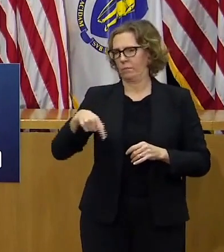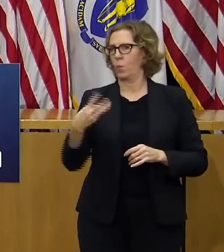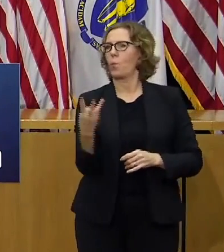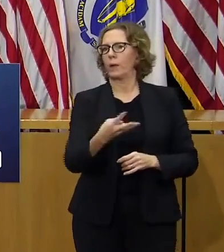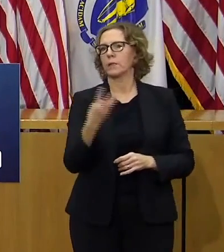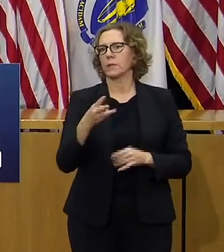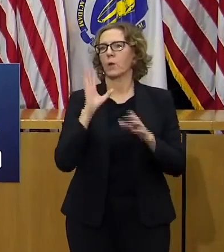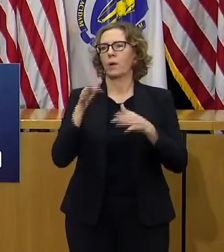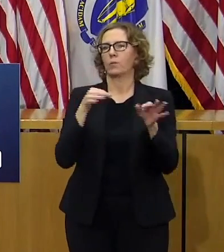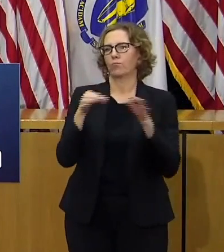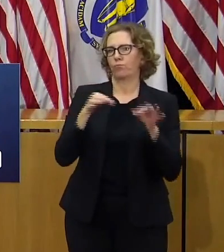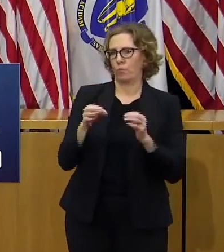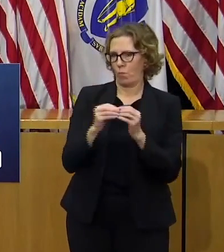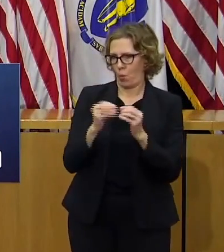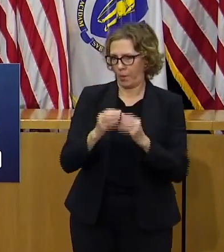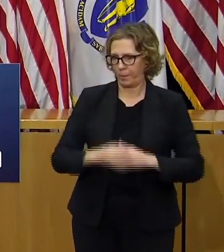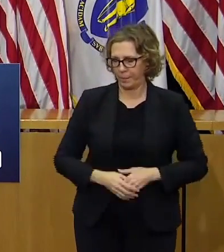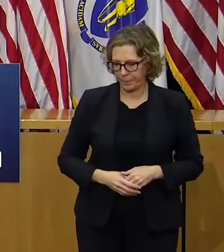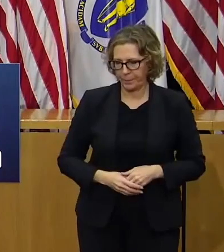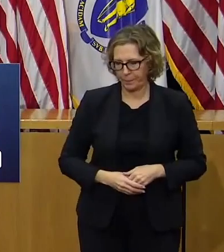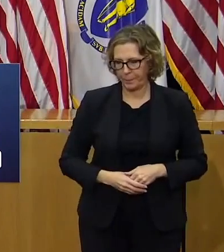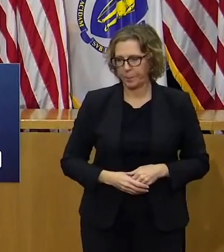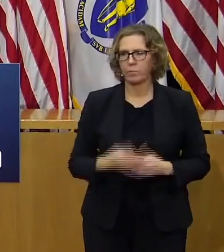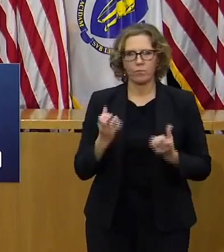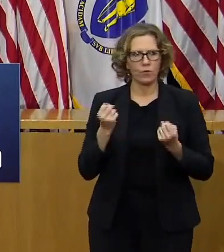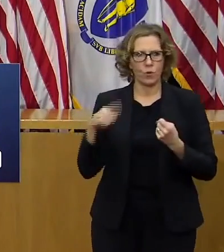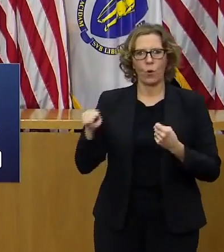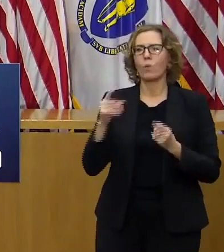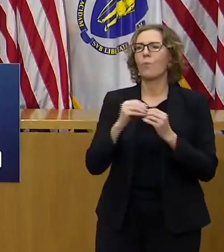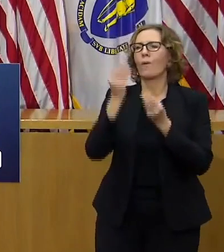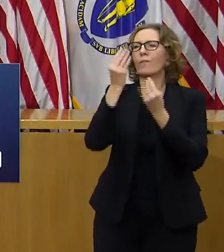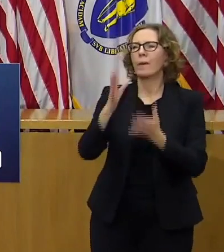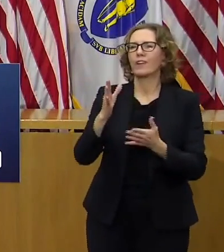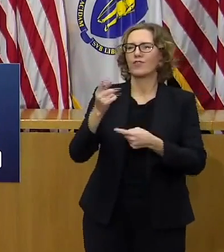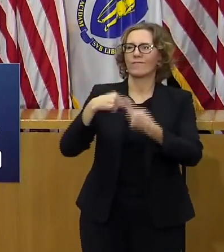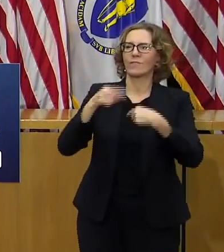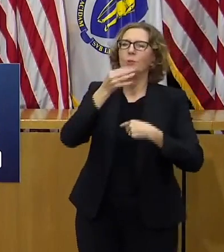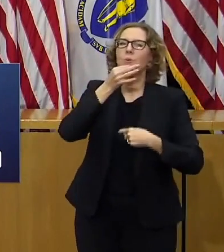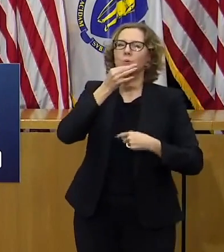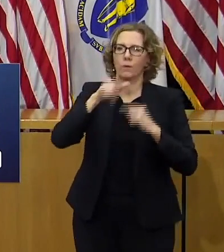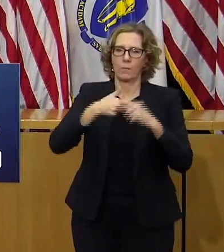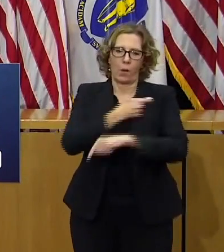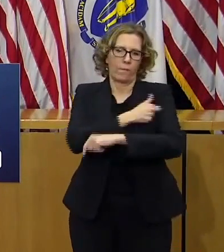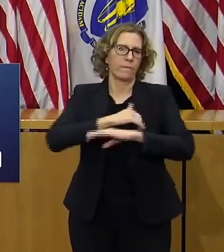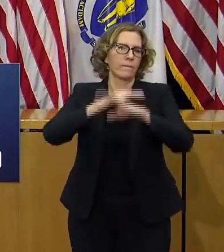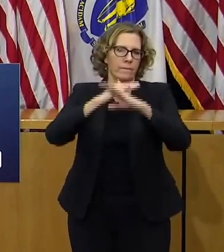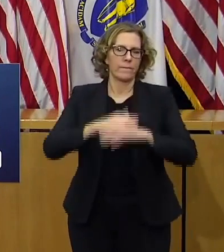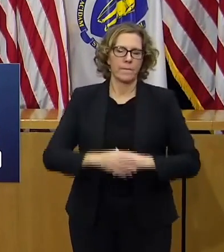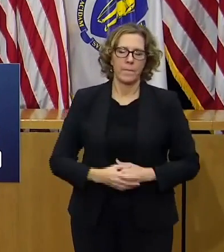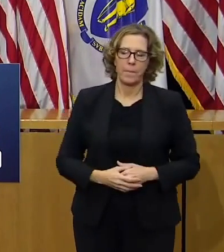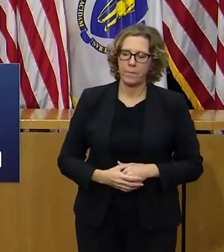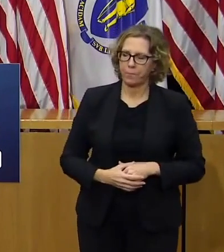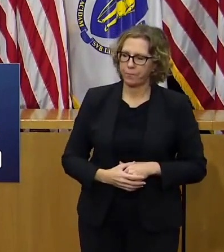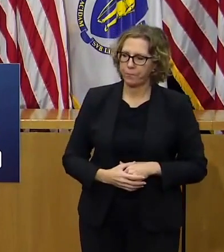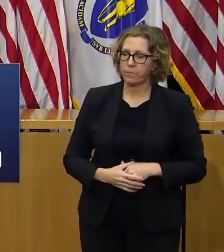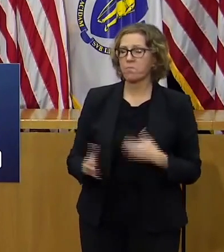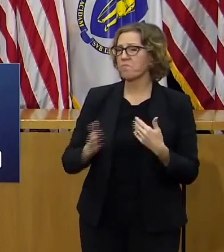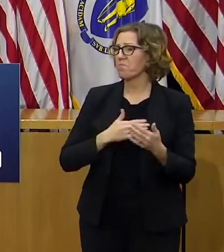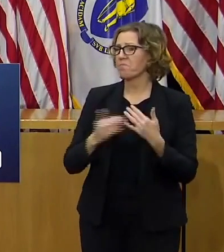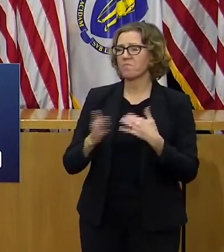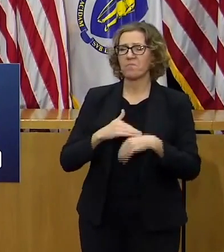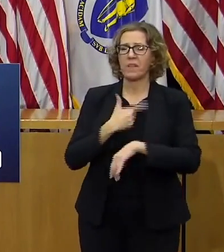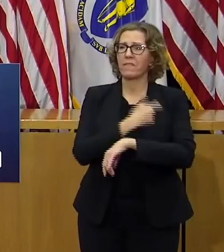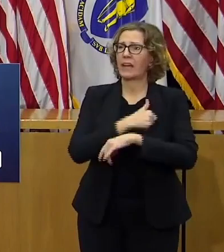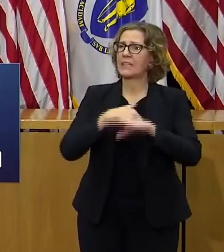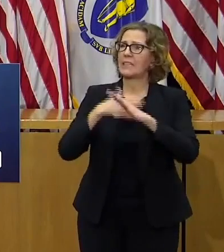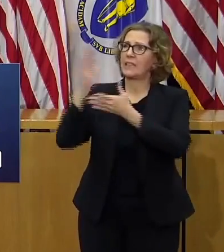so that every resident will have access to more information on how this process will work but even with vaccines coming